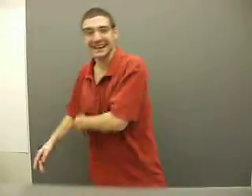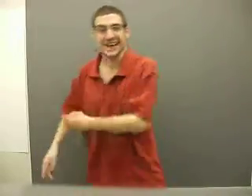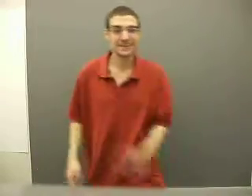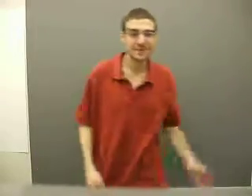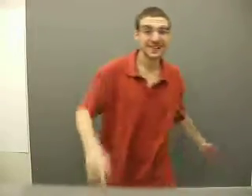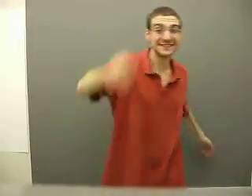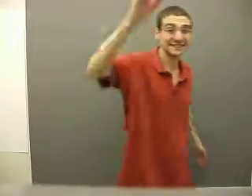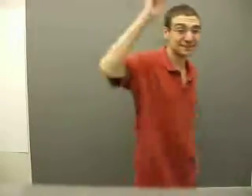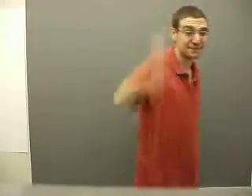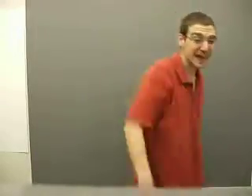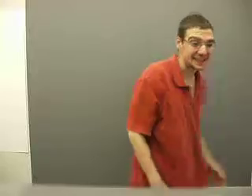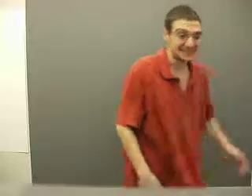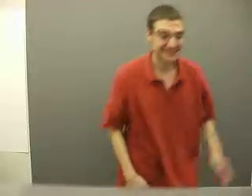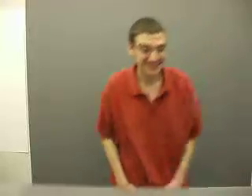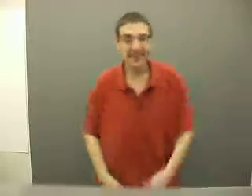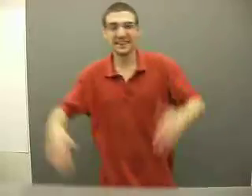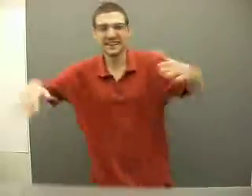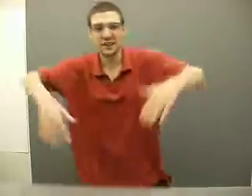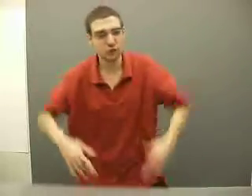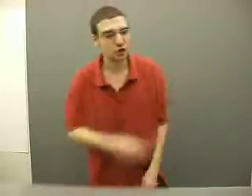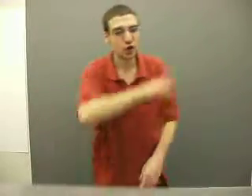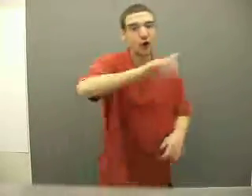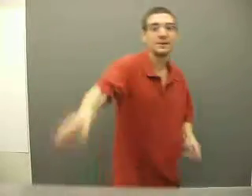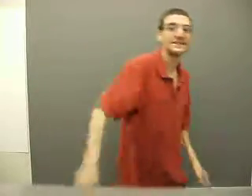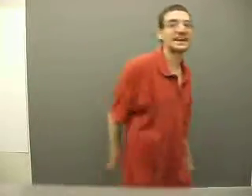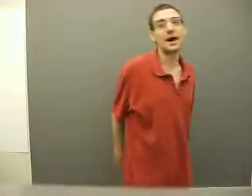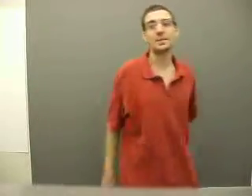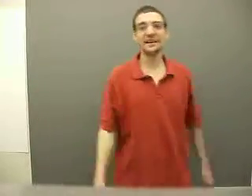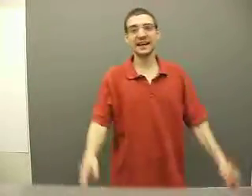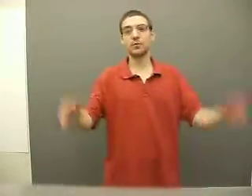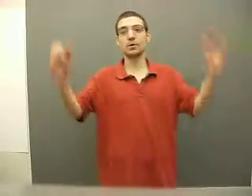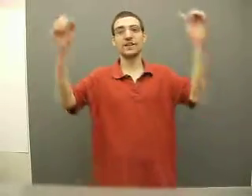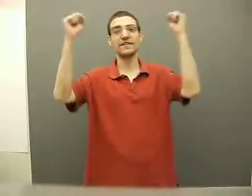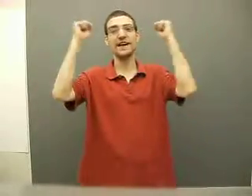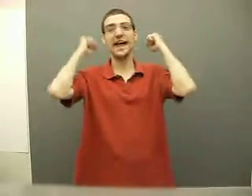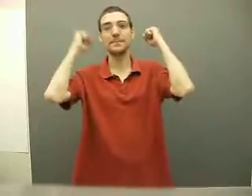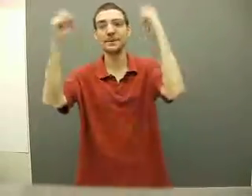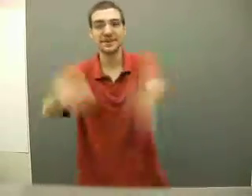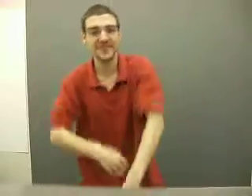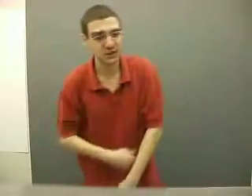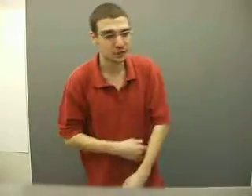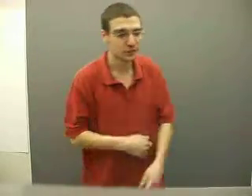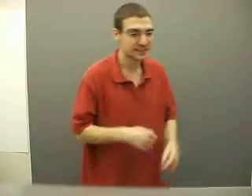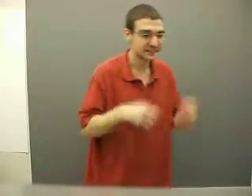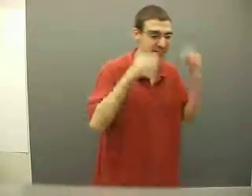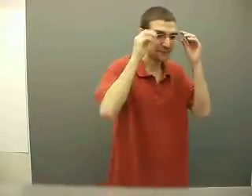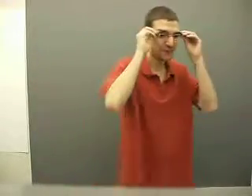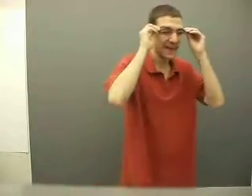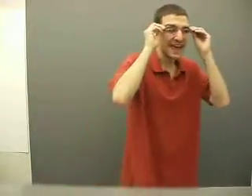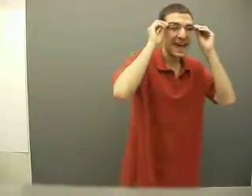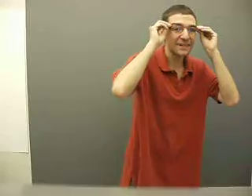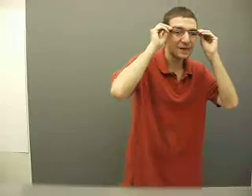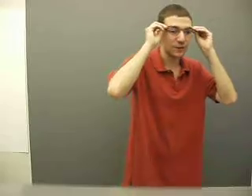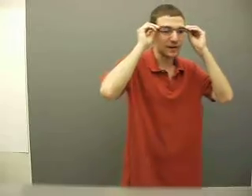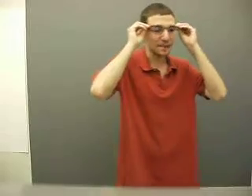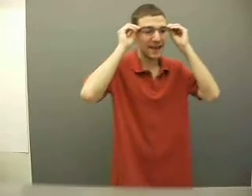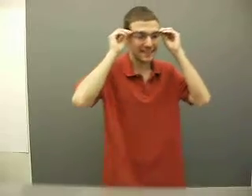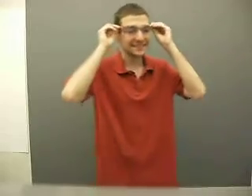cast. Man, it's just a fallacy. Thinking you can hold me down. But that will never happen. Because I'll do this shit forever with a passion.